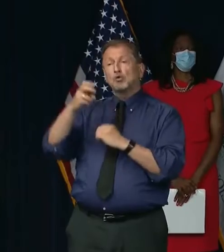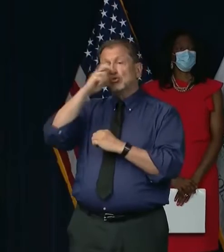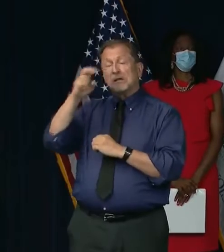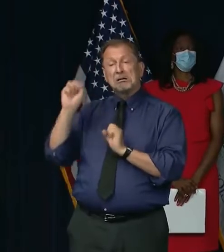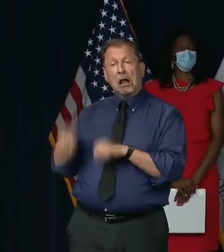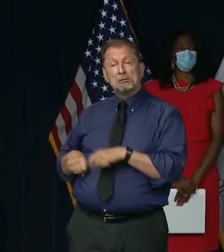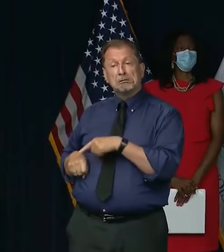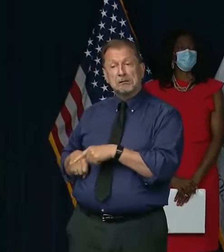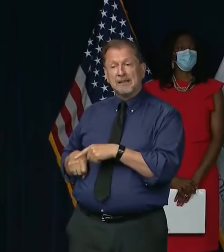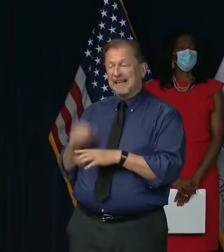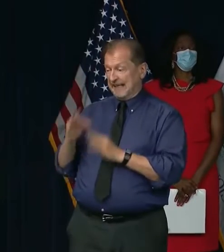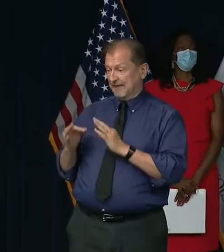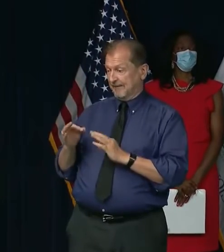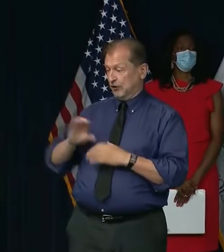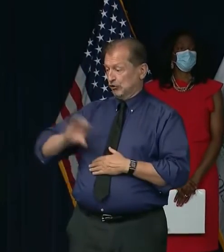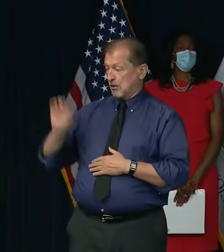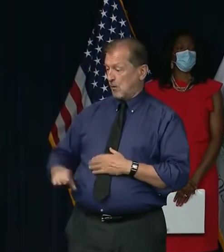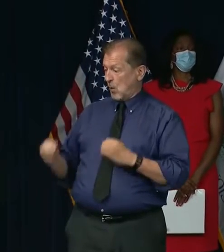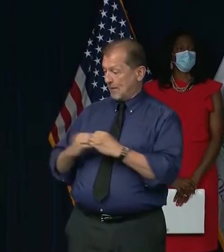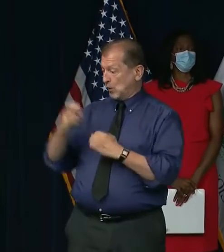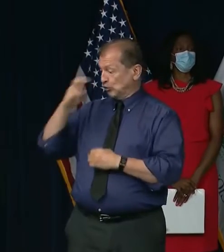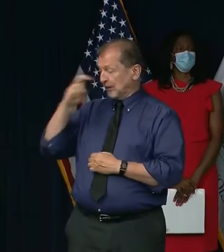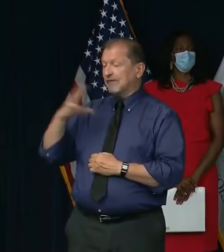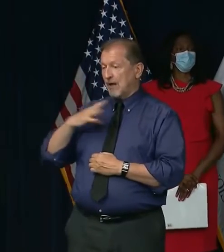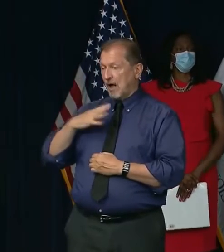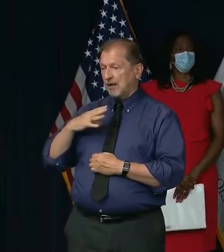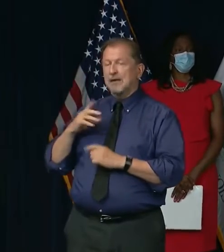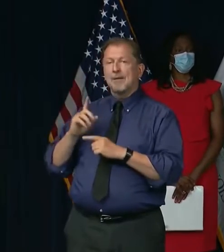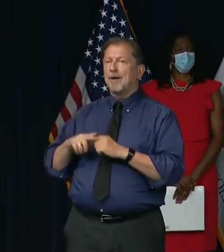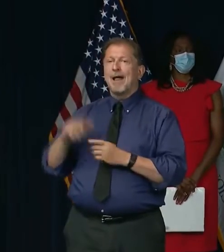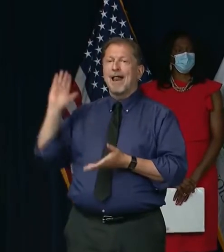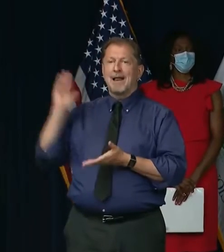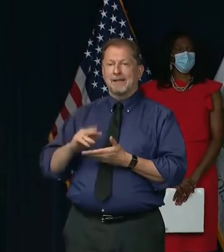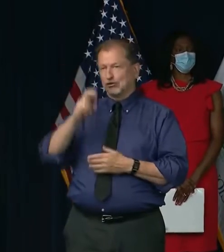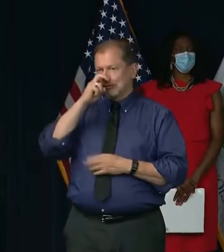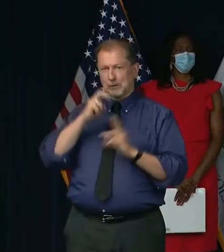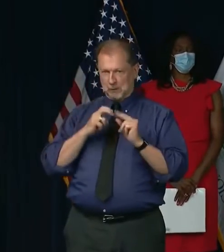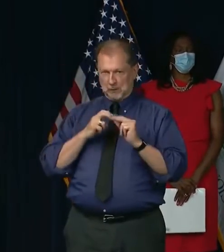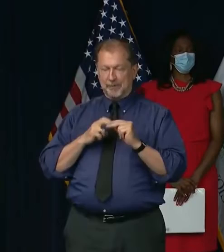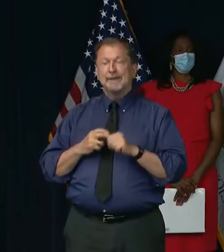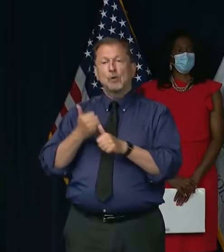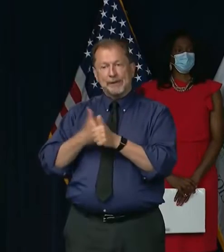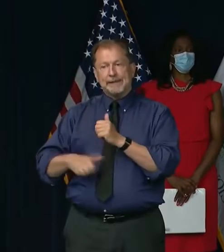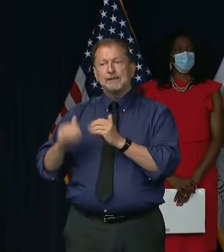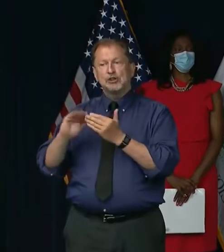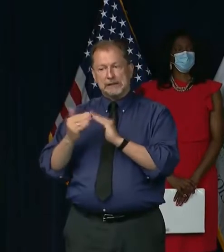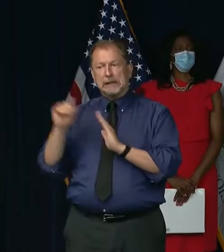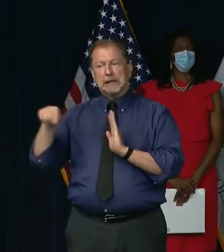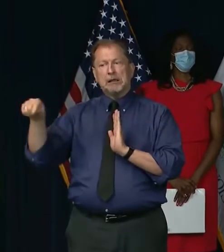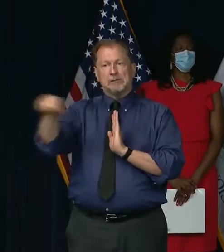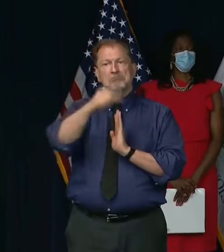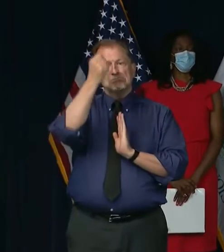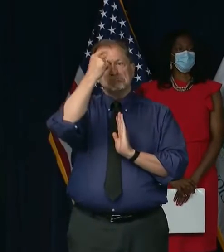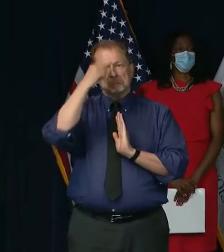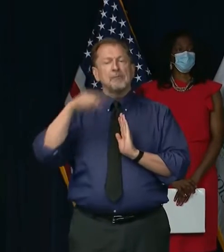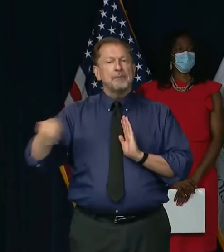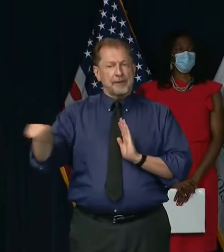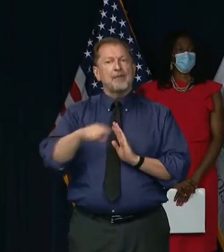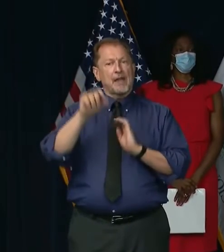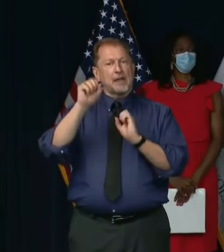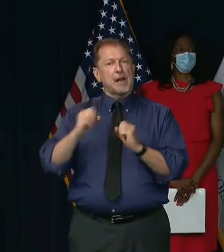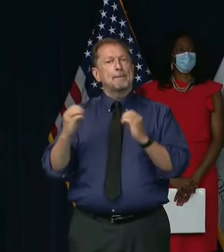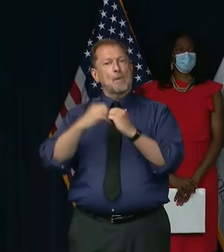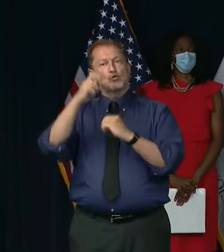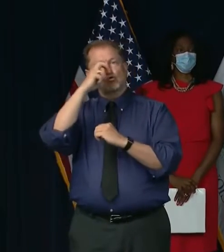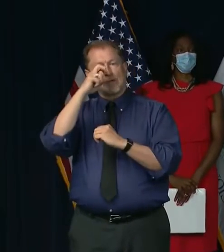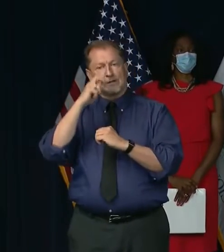than the ones that we've set out, but not less strict. So I think that's known by the city and understood by really all municipalities